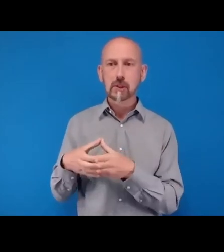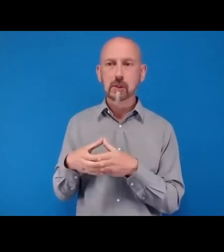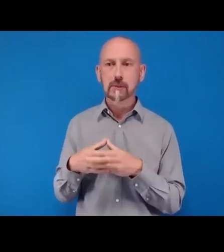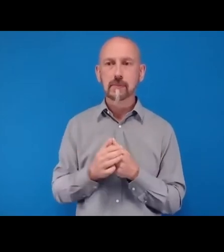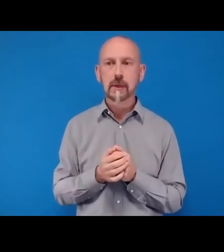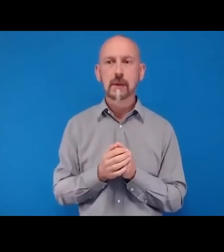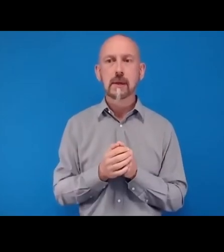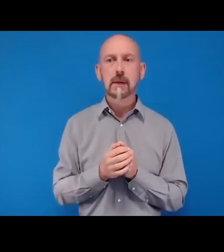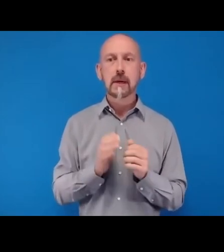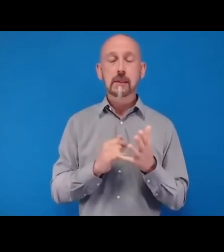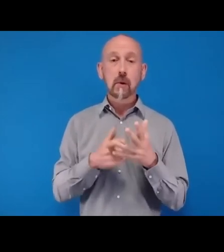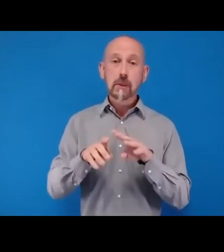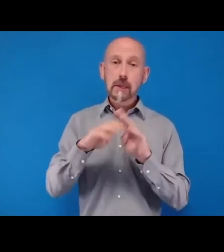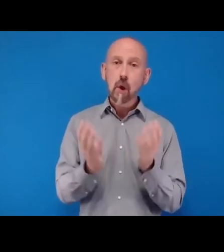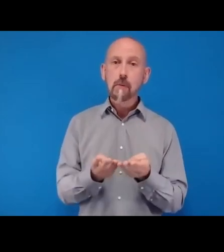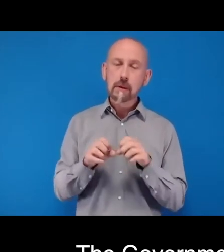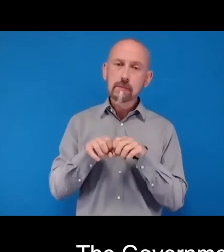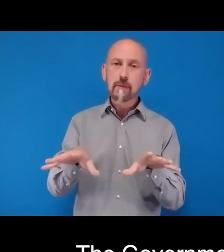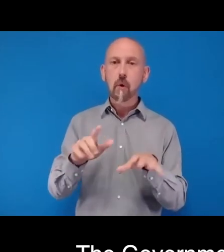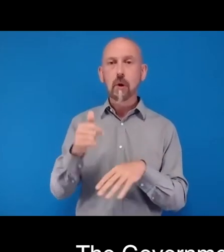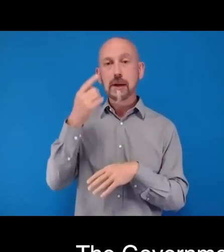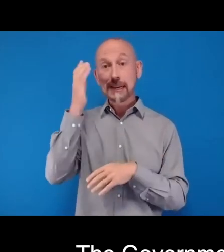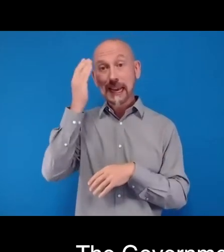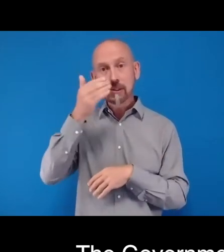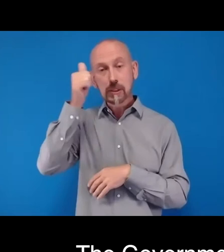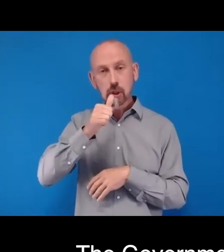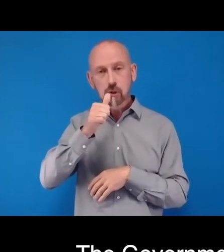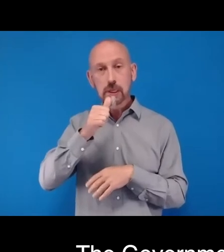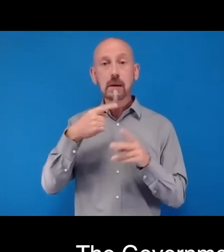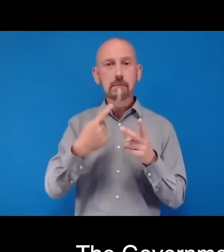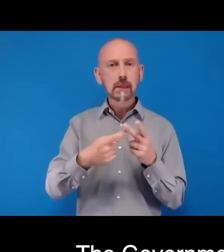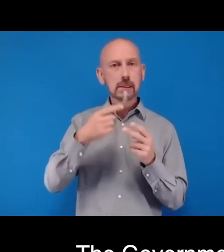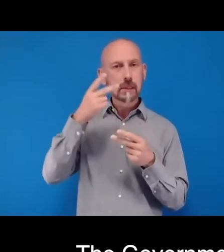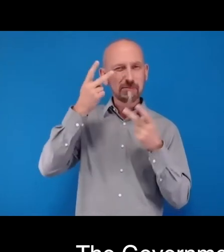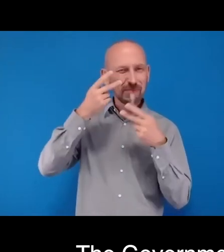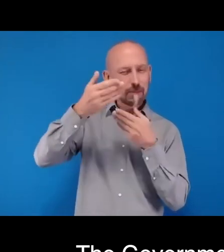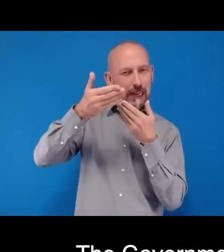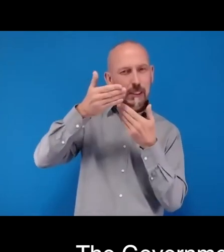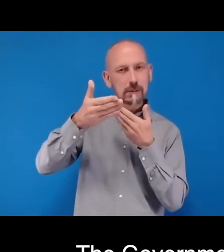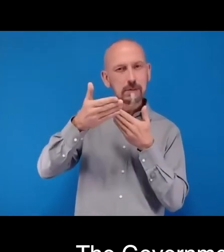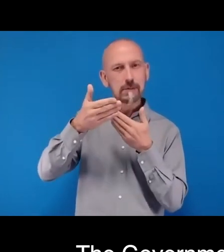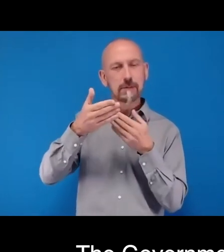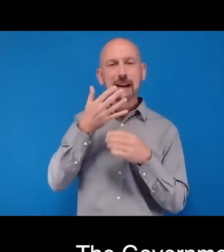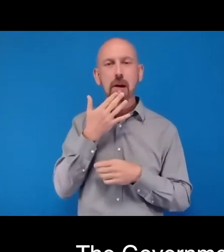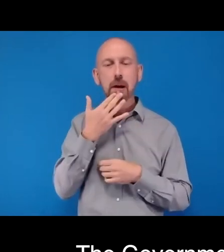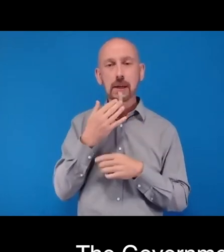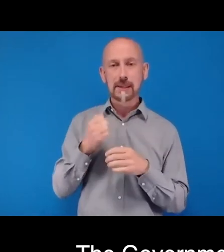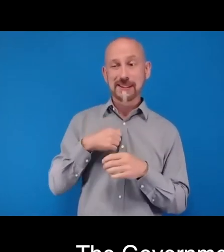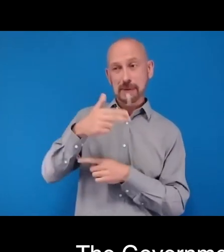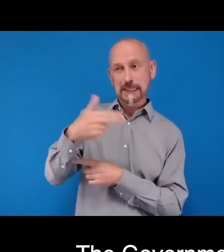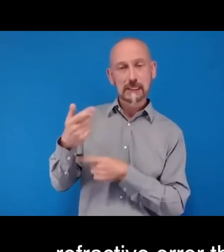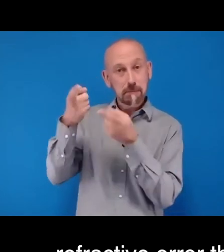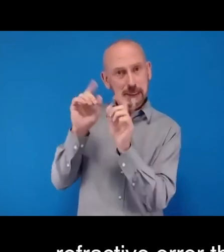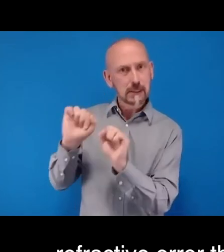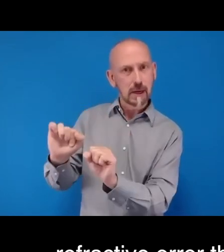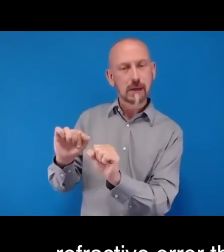cataract surgery and refractive error that my Indonesian colleague, the Minister mentioned earlier, is an important next